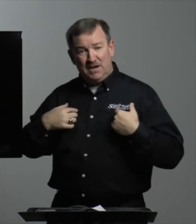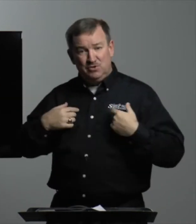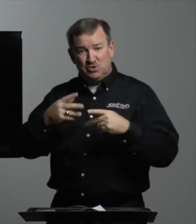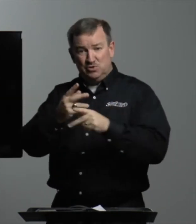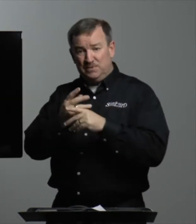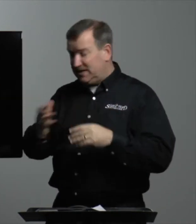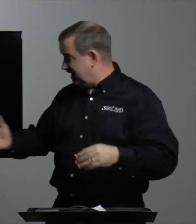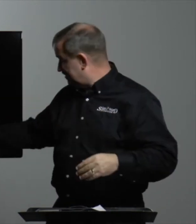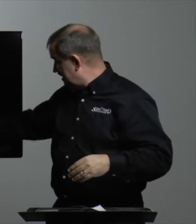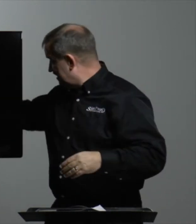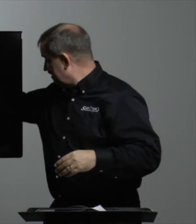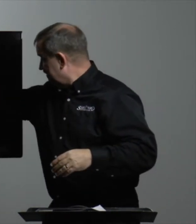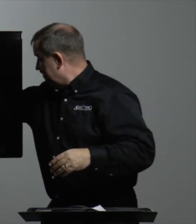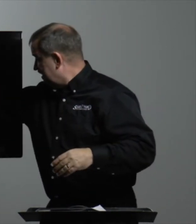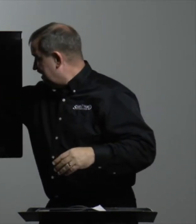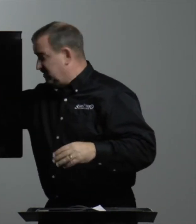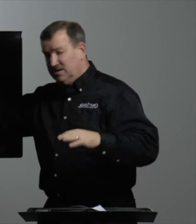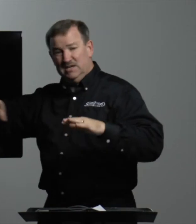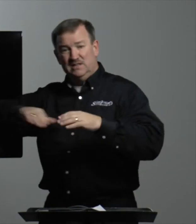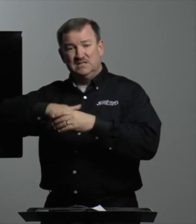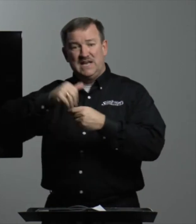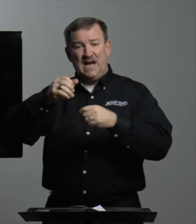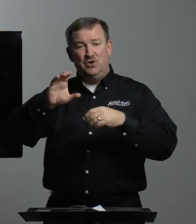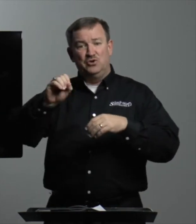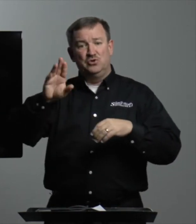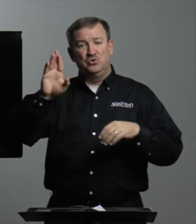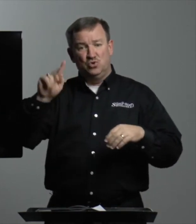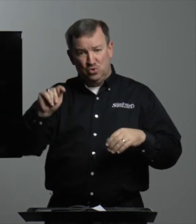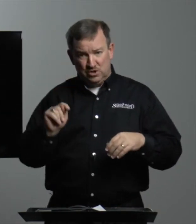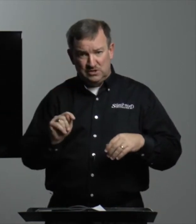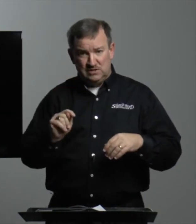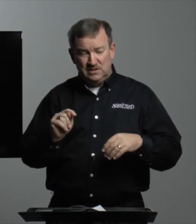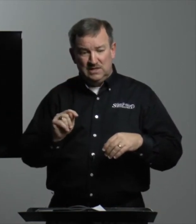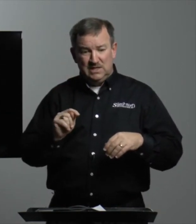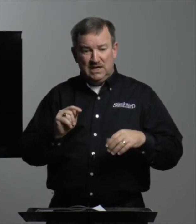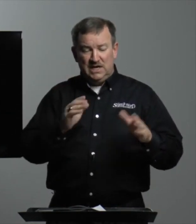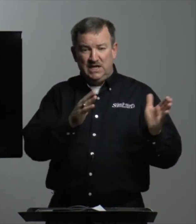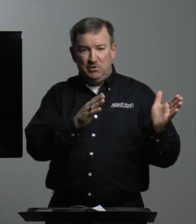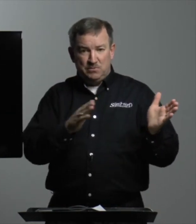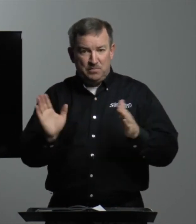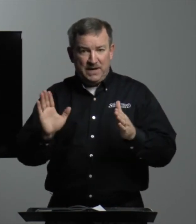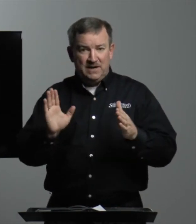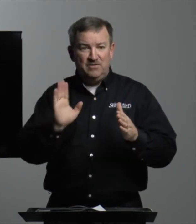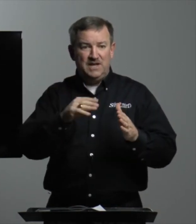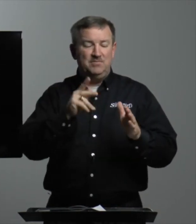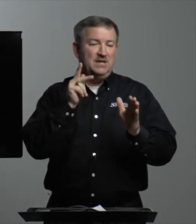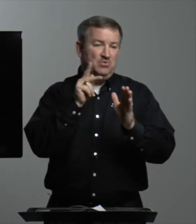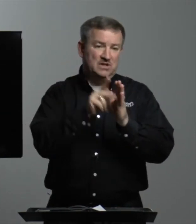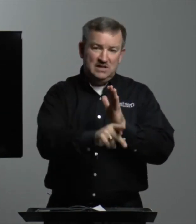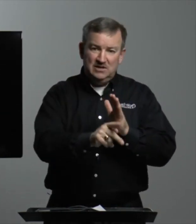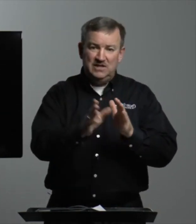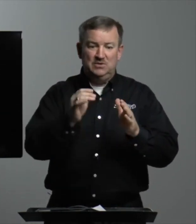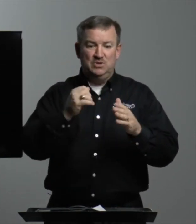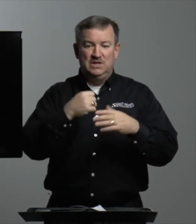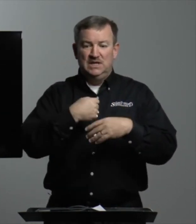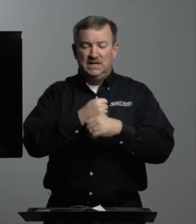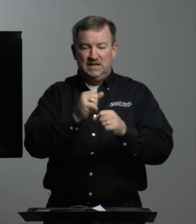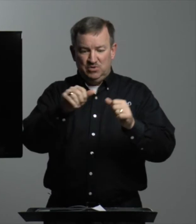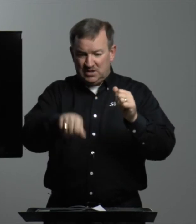animals would be kept here in the, in this outer court. He would prepare them. He would kill. He would, he would